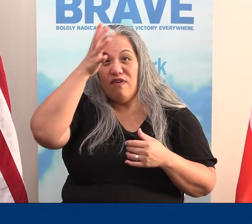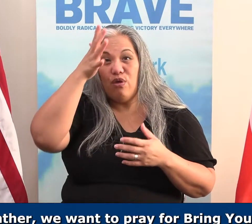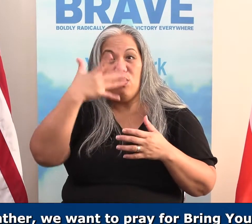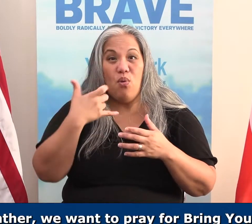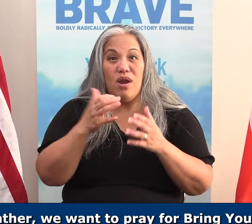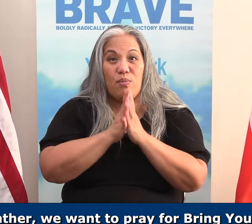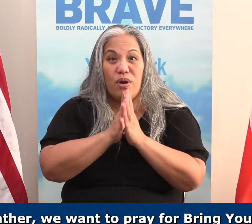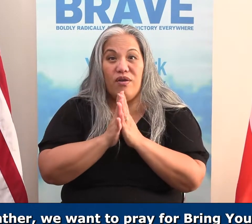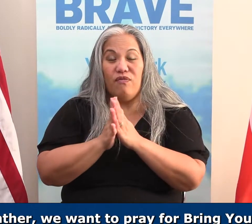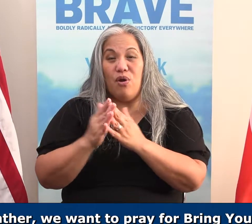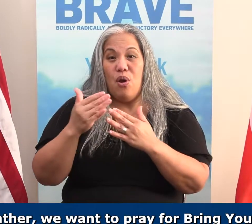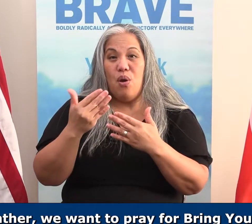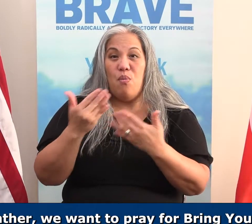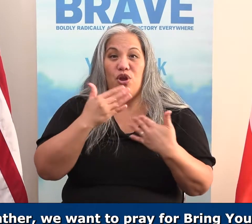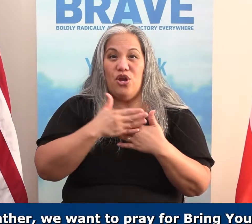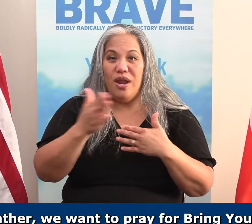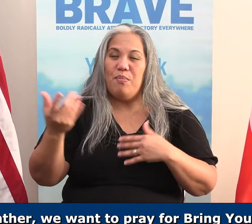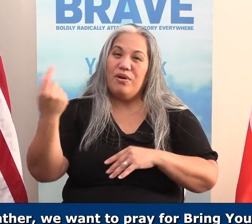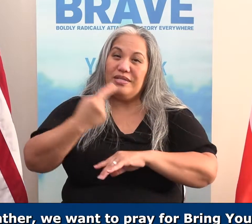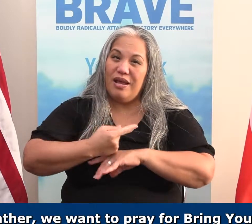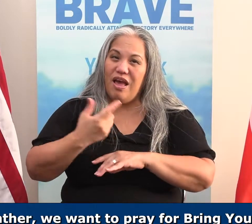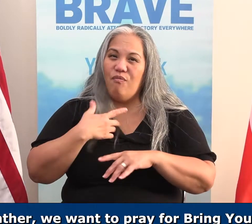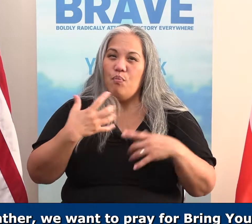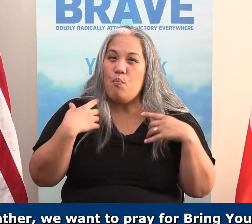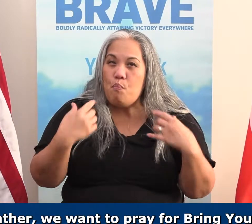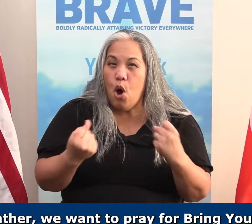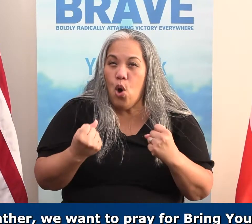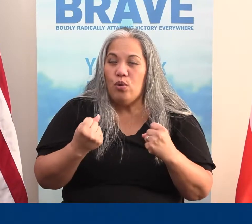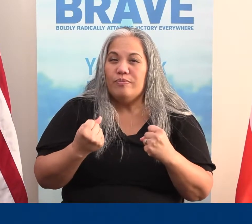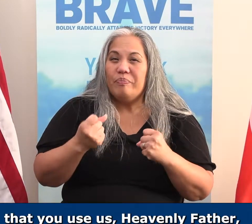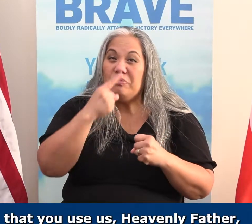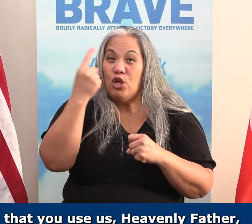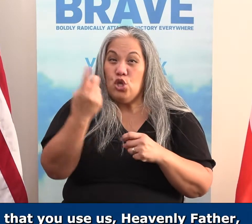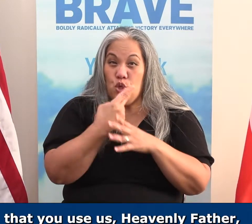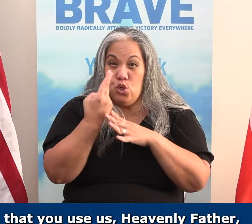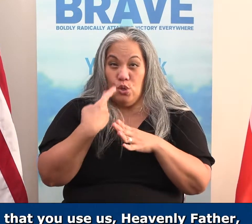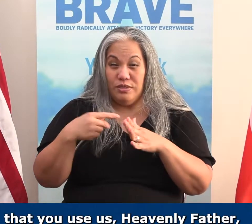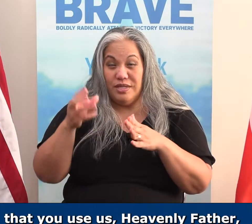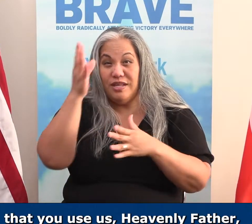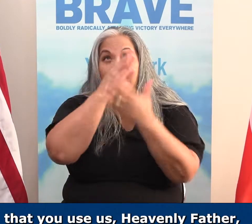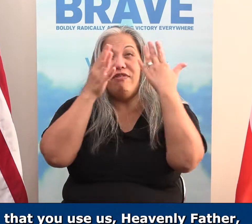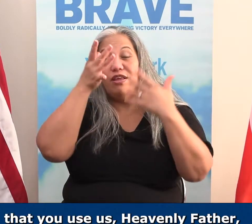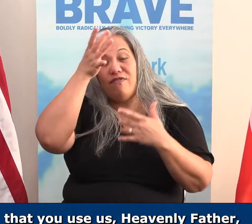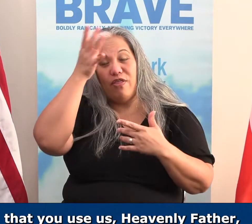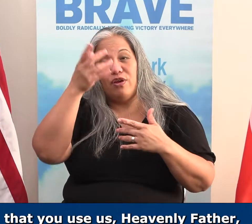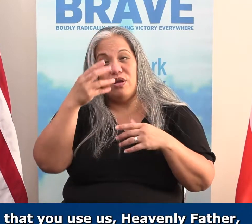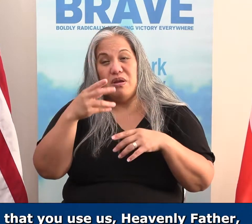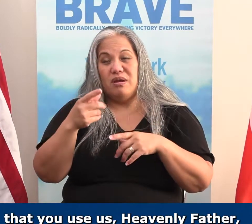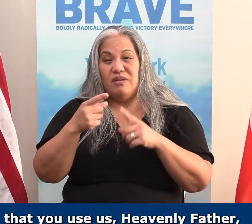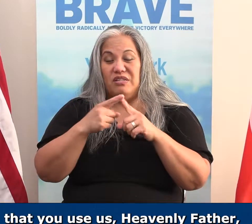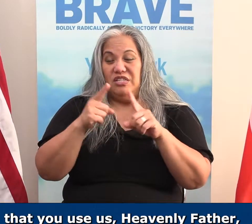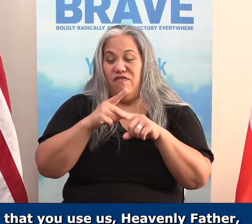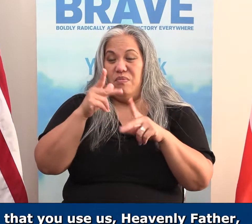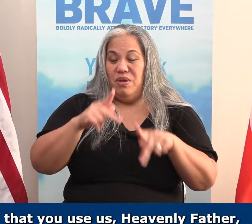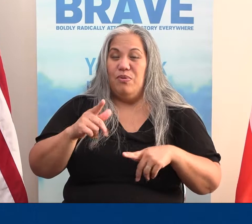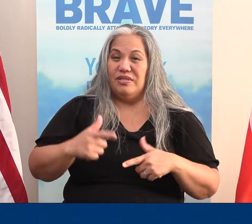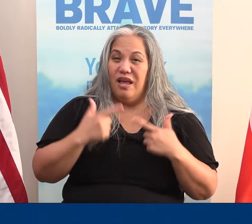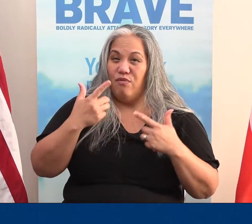Father, want to pray for Bring Your Neighbor Day, that we have boldness, that you use us heavily, Father, and just bring us into different people's lives. And that we have